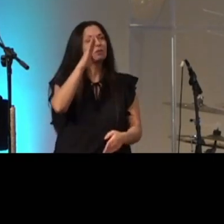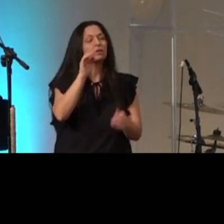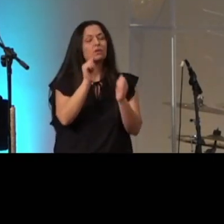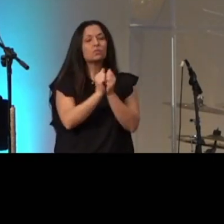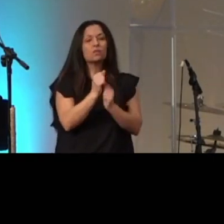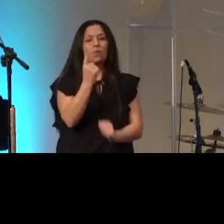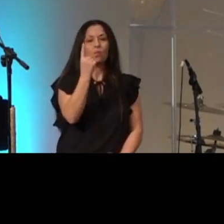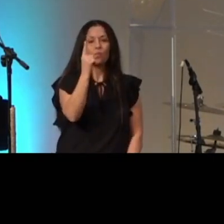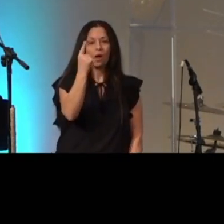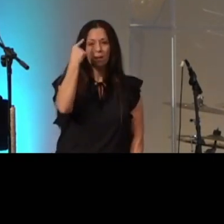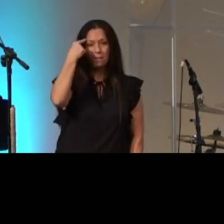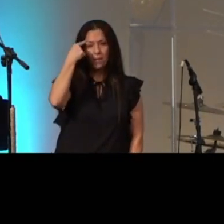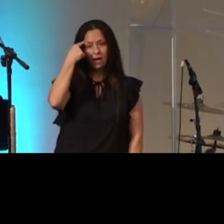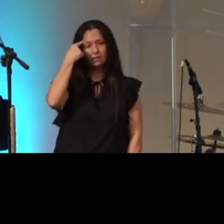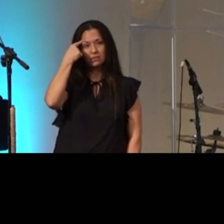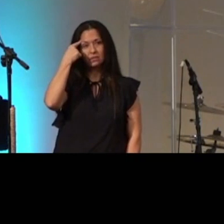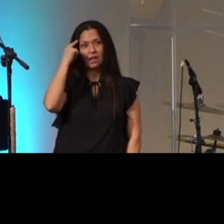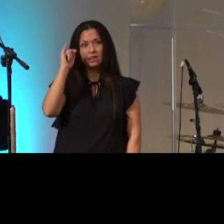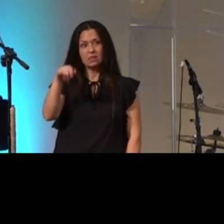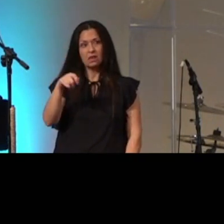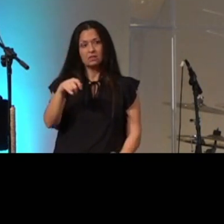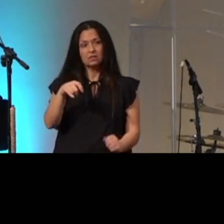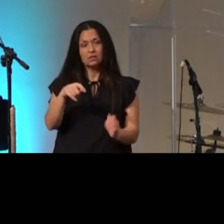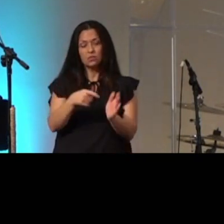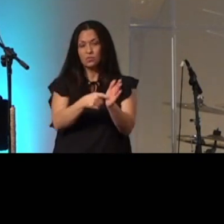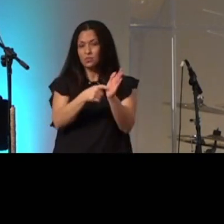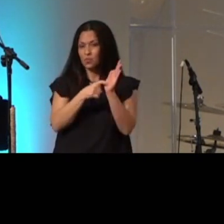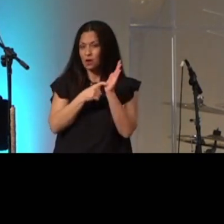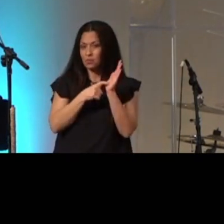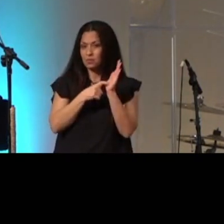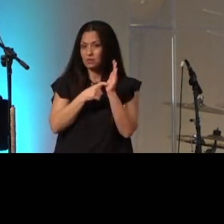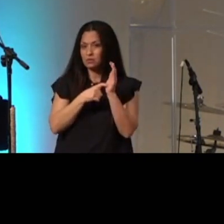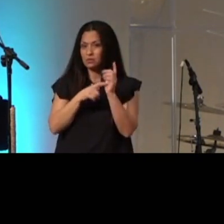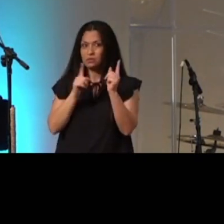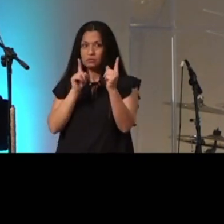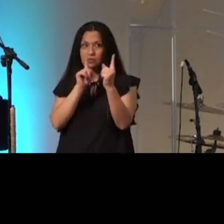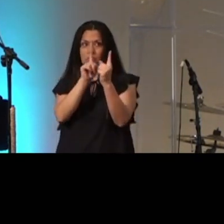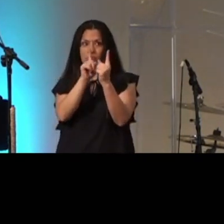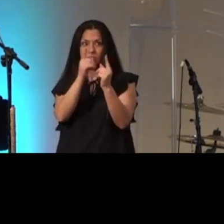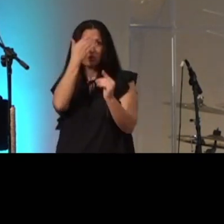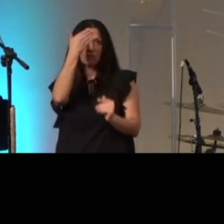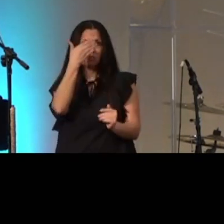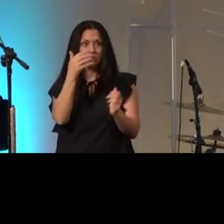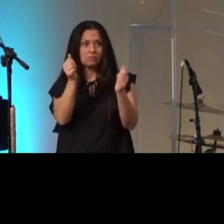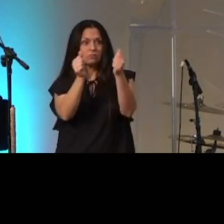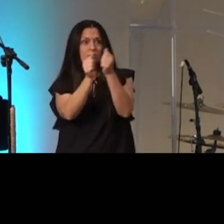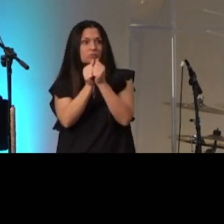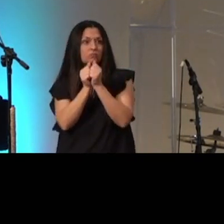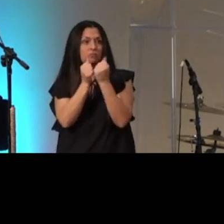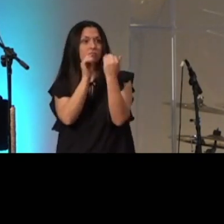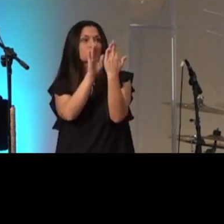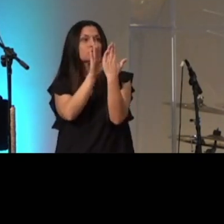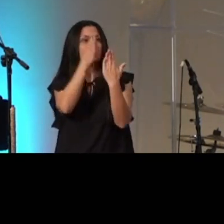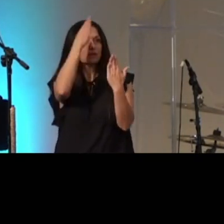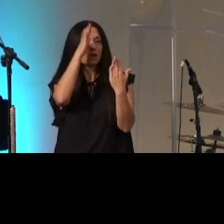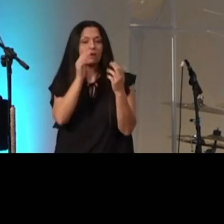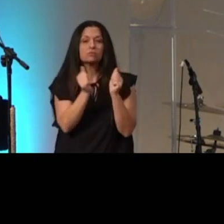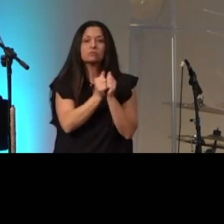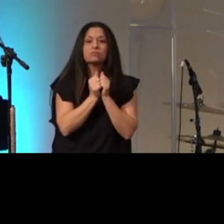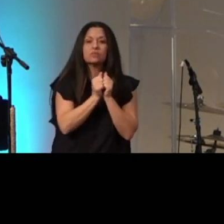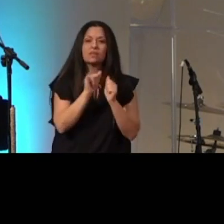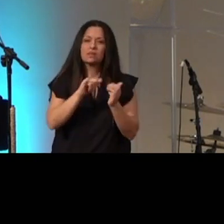single mindedness the prerequisite for coming into the presence of god is to be pure in heart